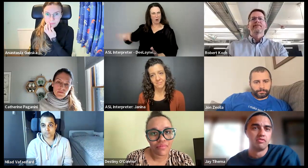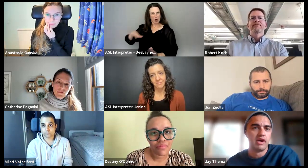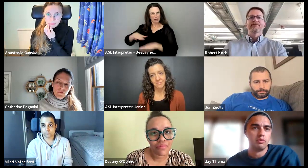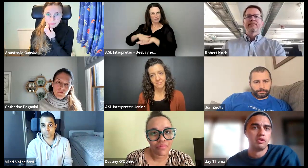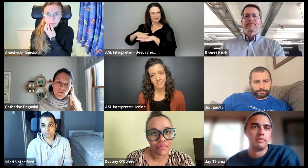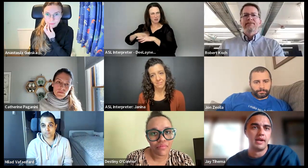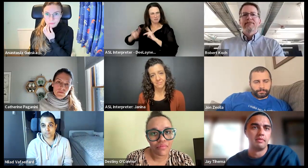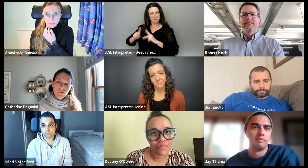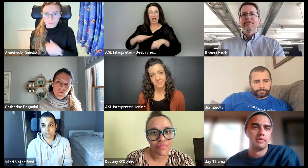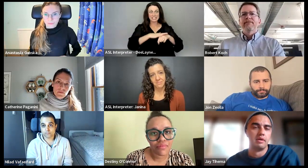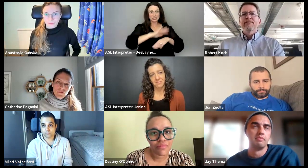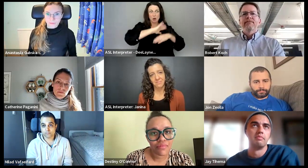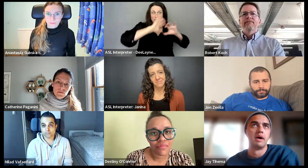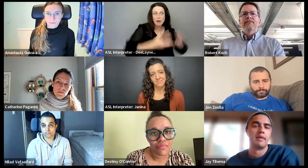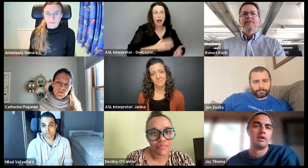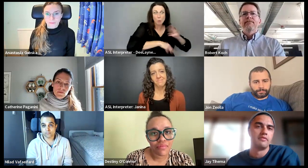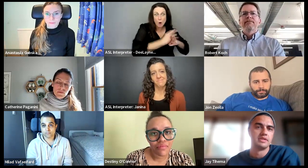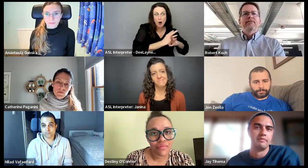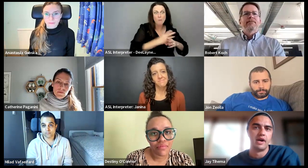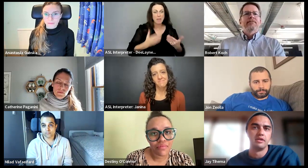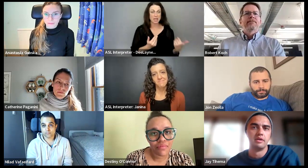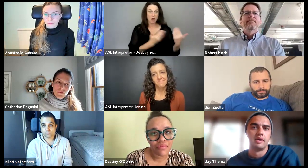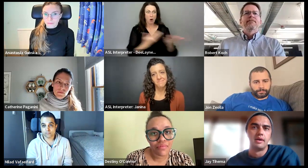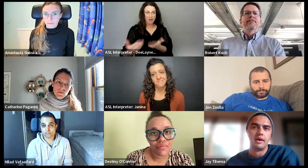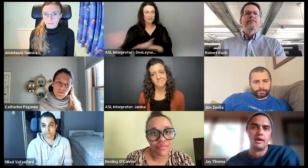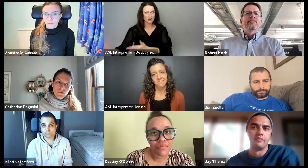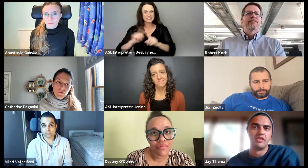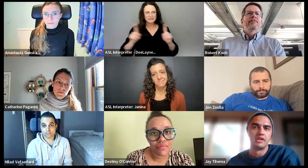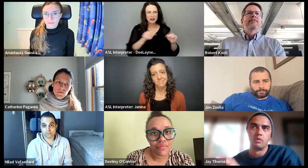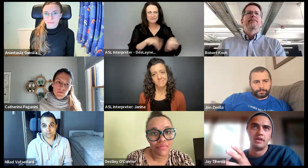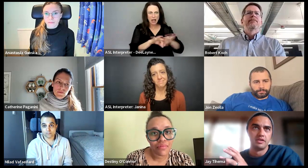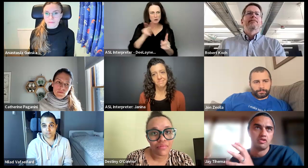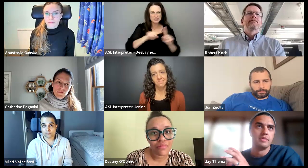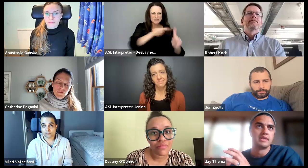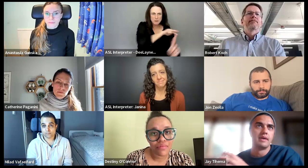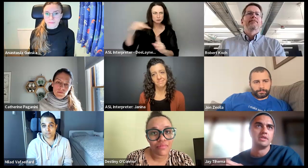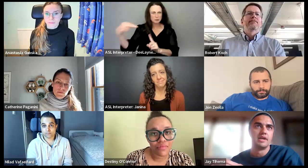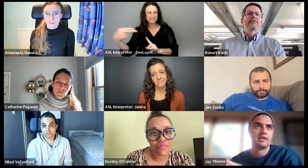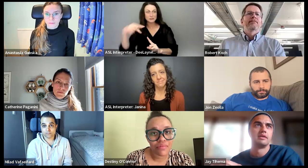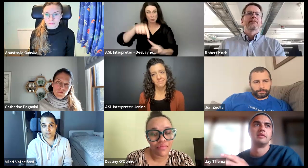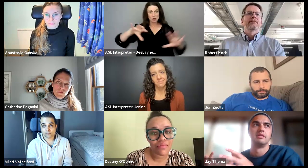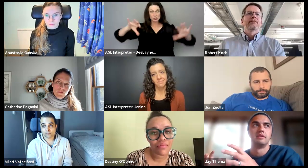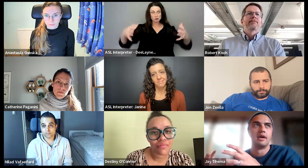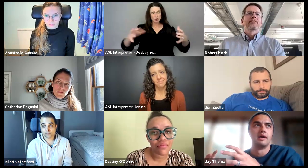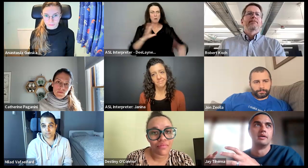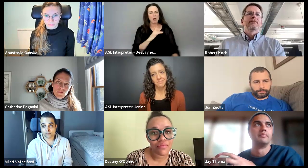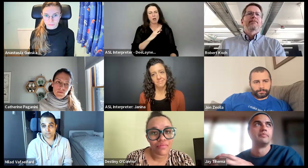communities around the world might, you know, might be able to offer some value. I think the way that this group has come together